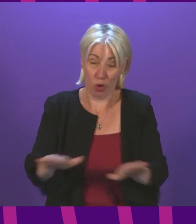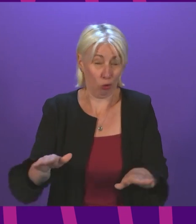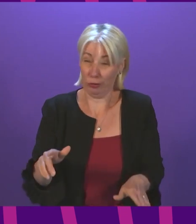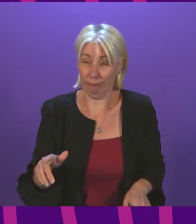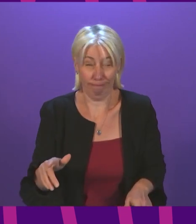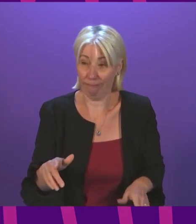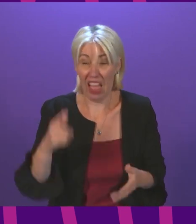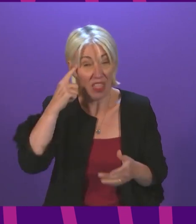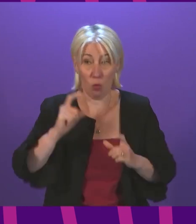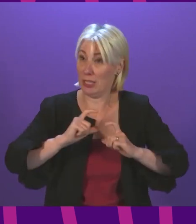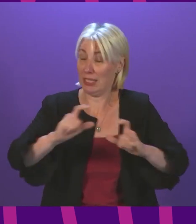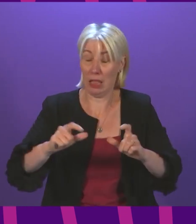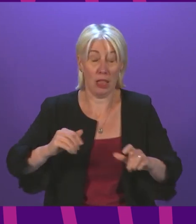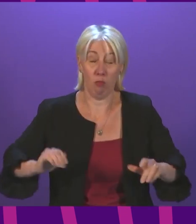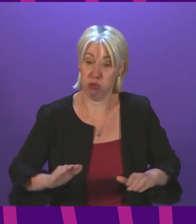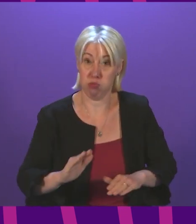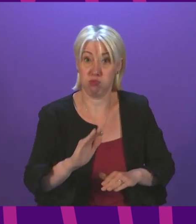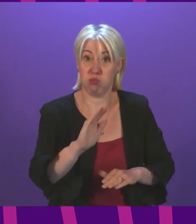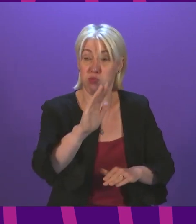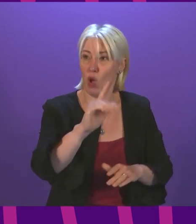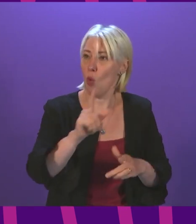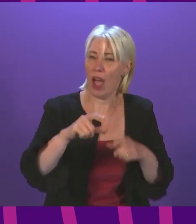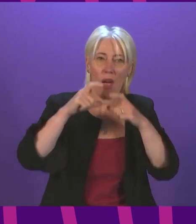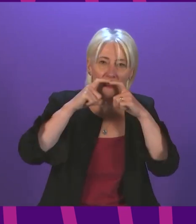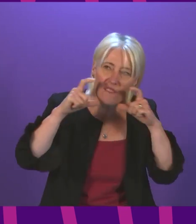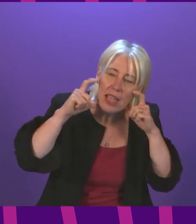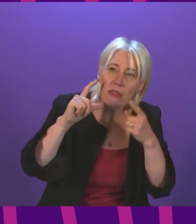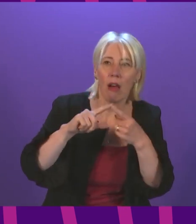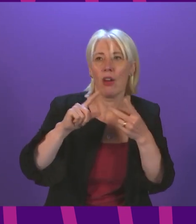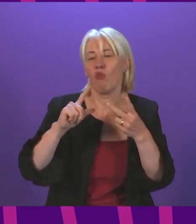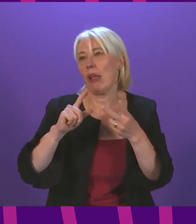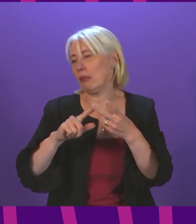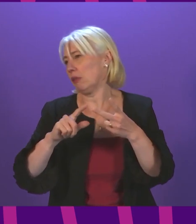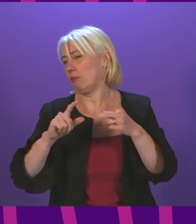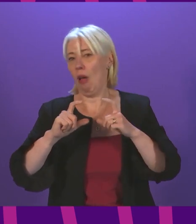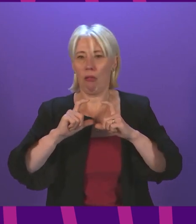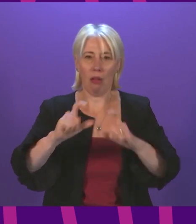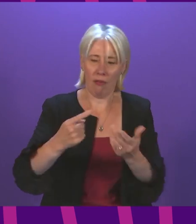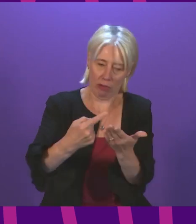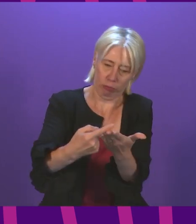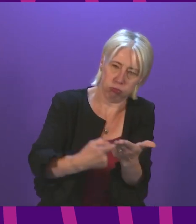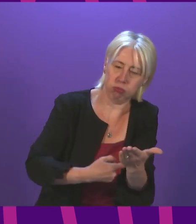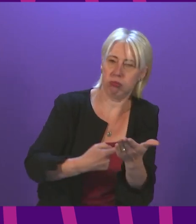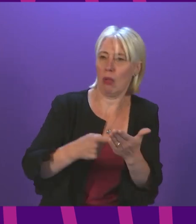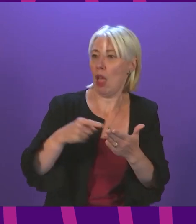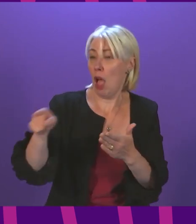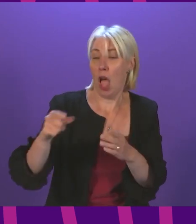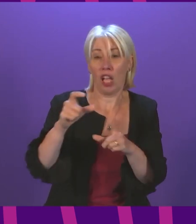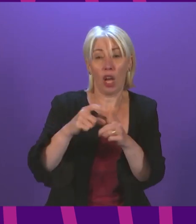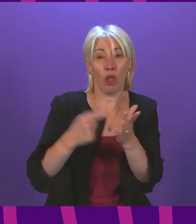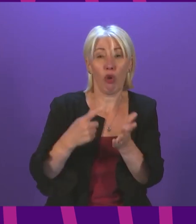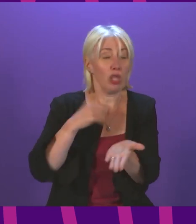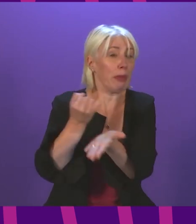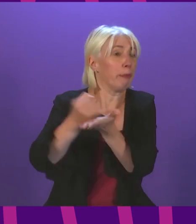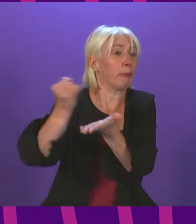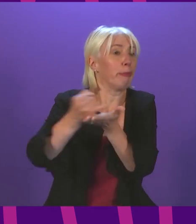We'd probably still be seeing cases rise because everything from face coverings to continued mitigations Douglas Ross has stood here and opposed that's